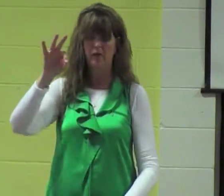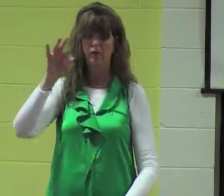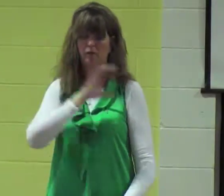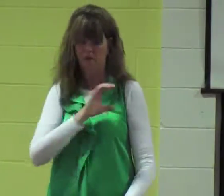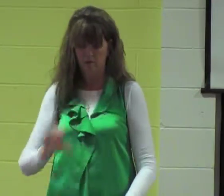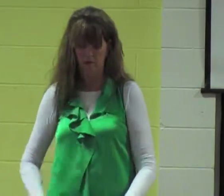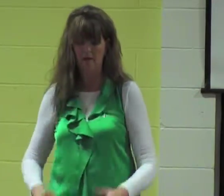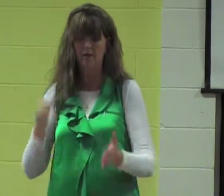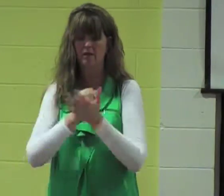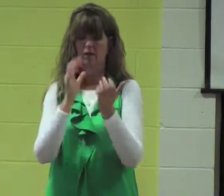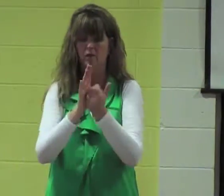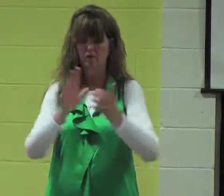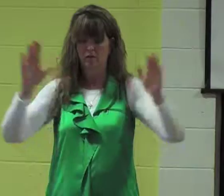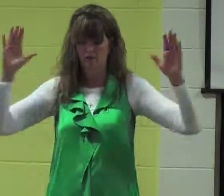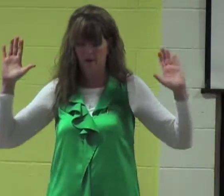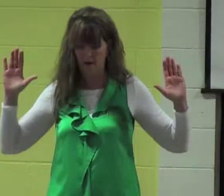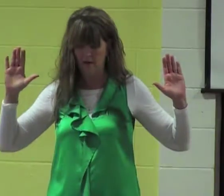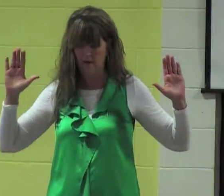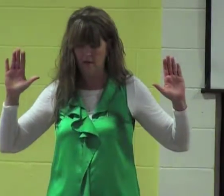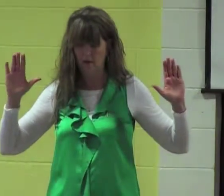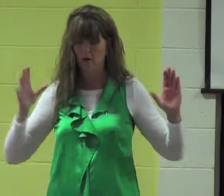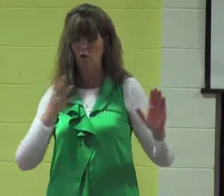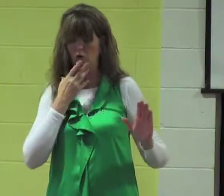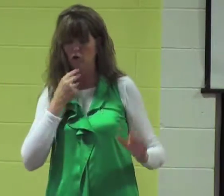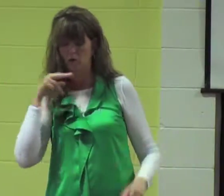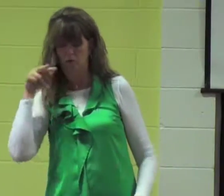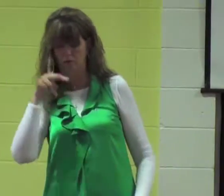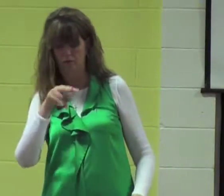Greeks looked for wisdom, but we preach Christ crucified,